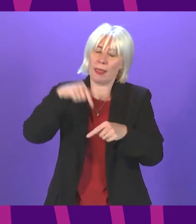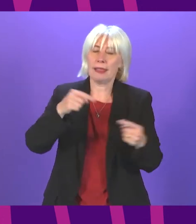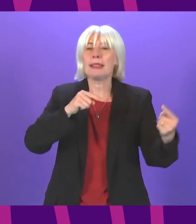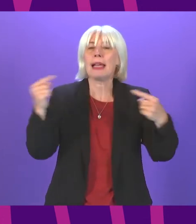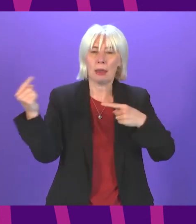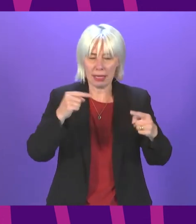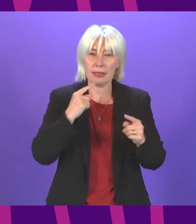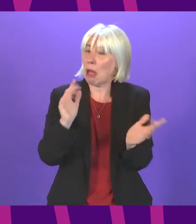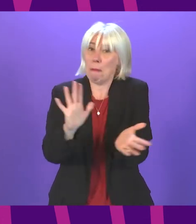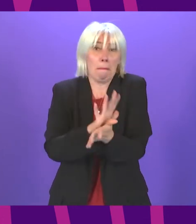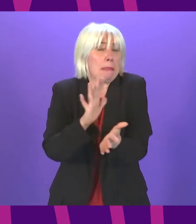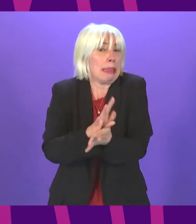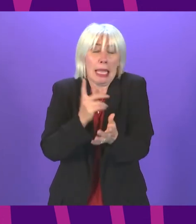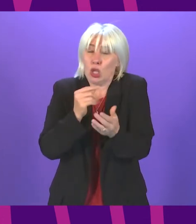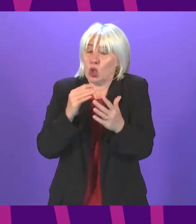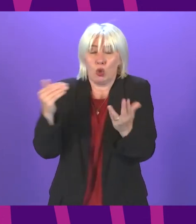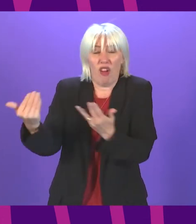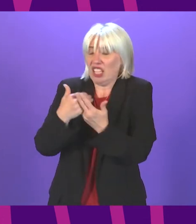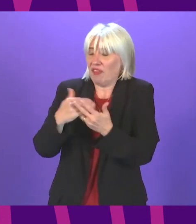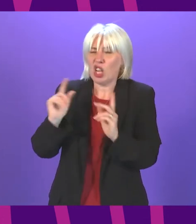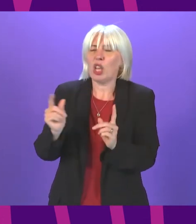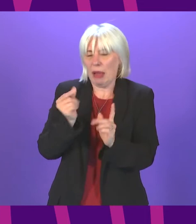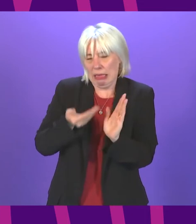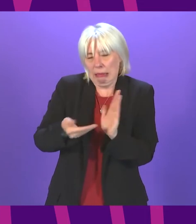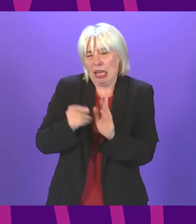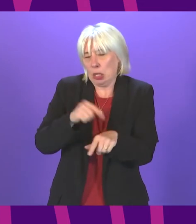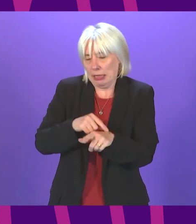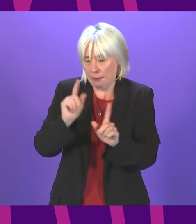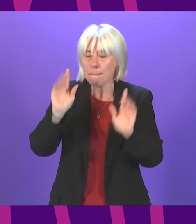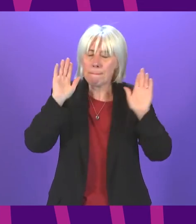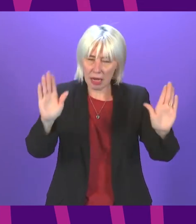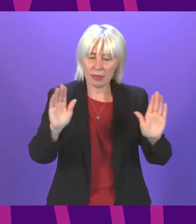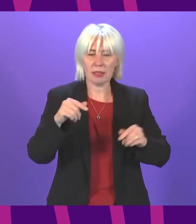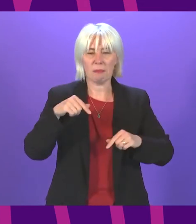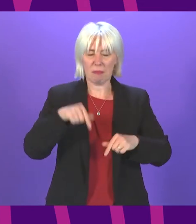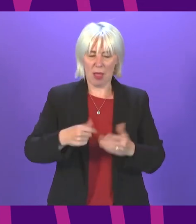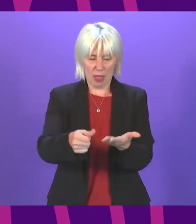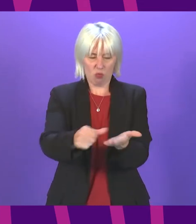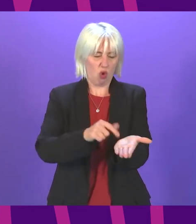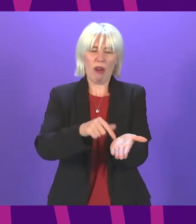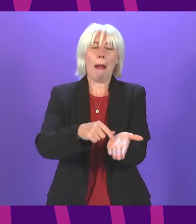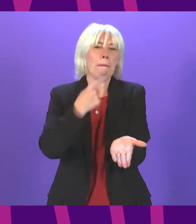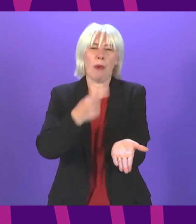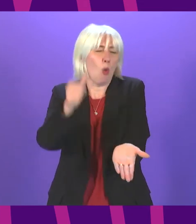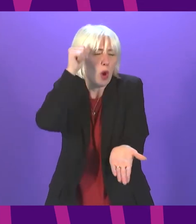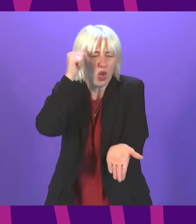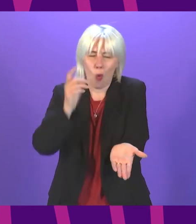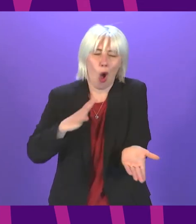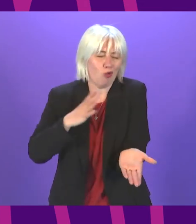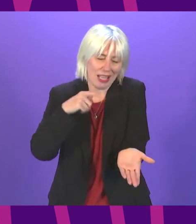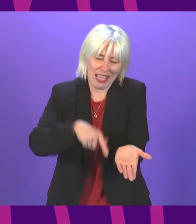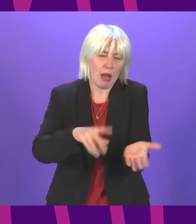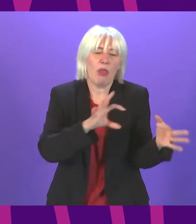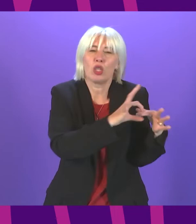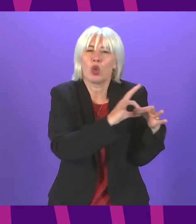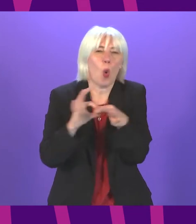and I was pleased to be able to do so. Presiding Officer, this programme confirms what we already know about this nationalist coalition